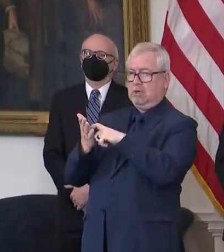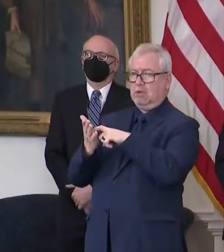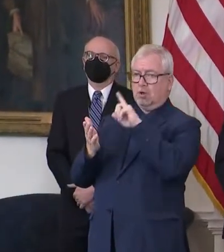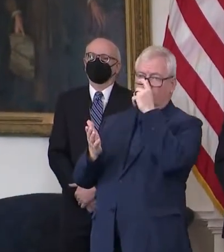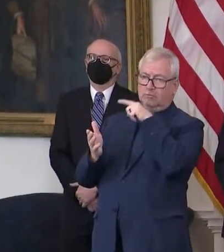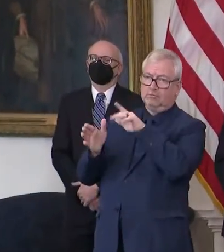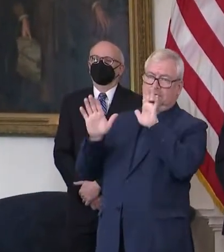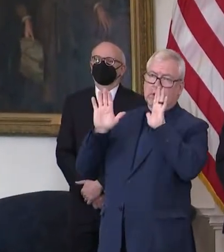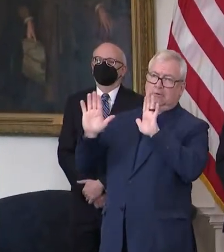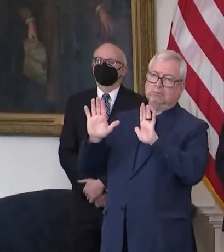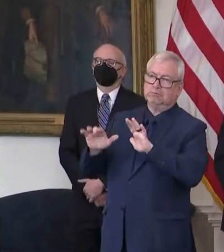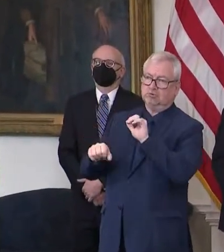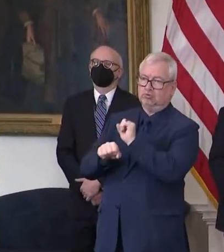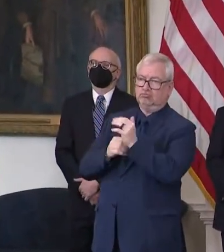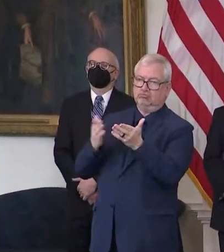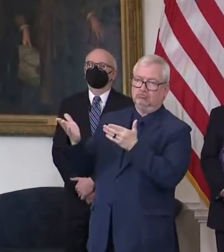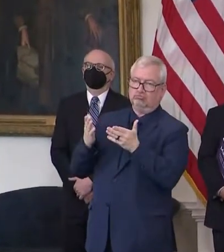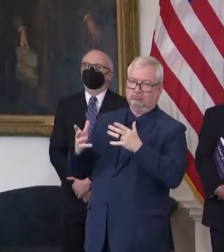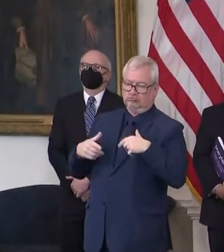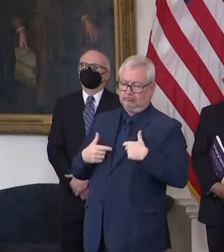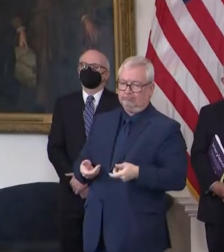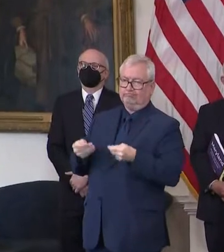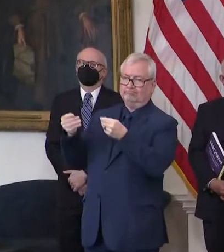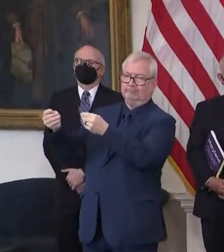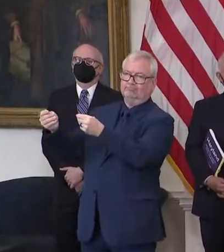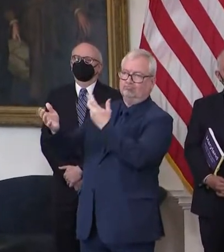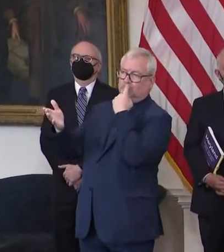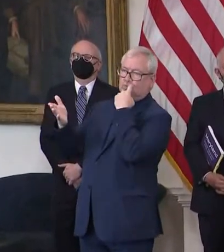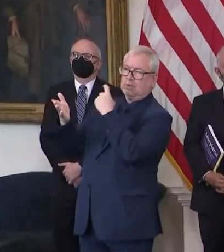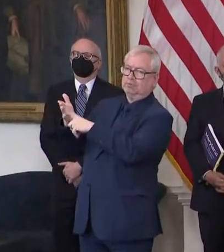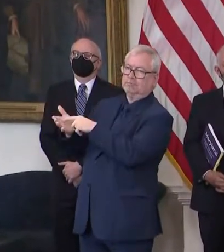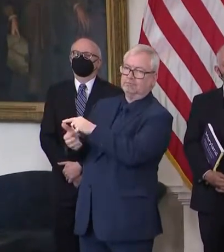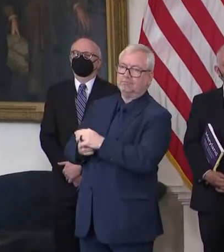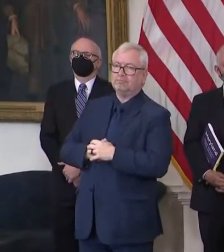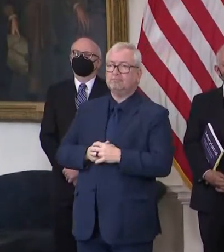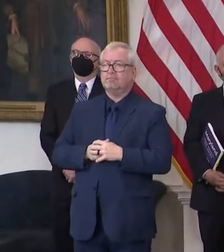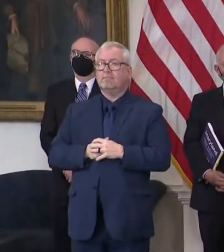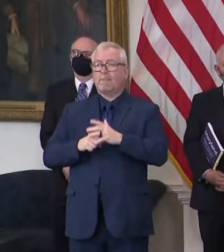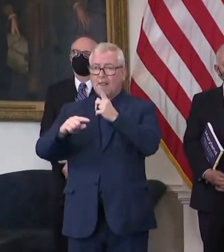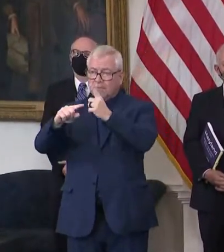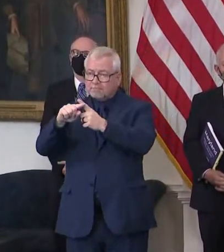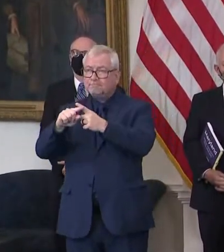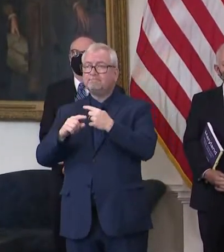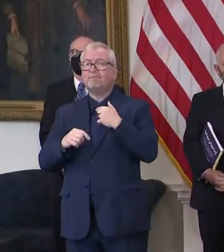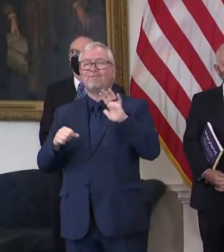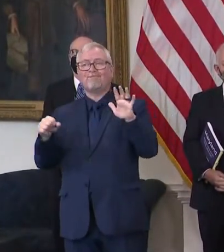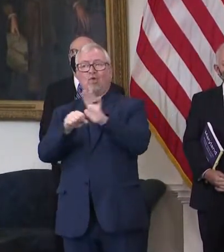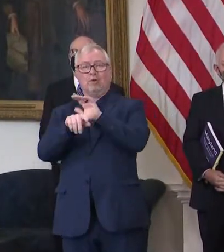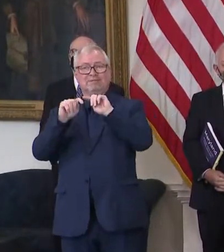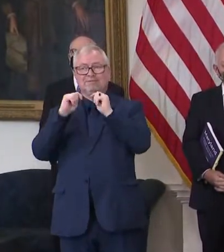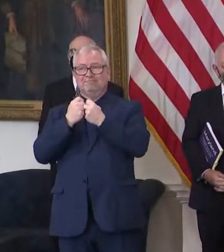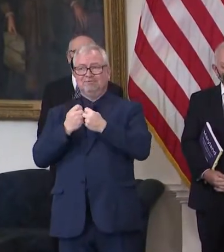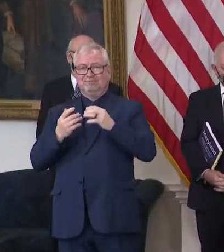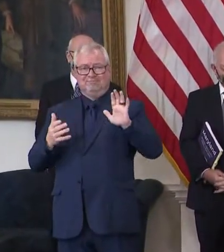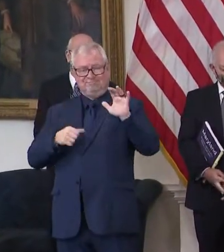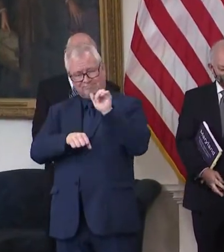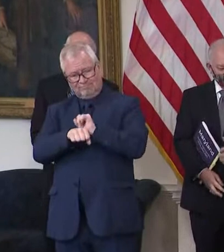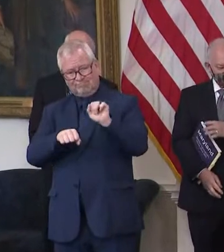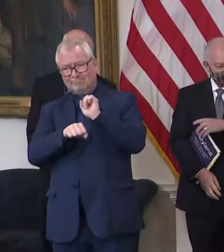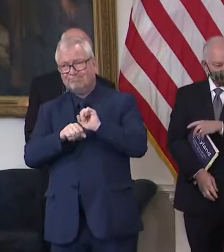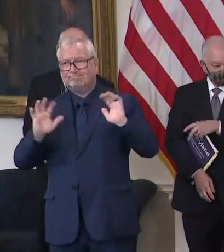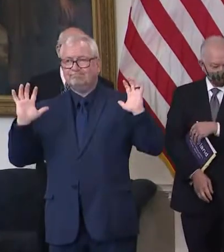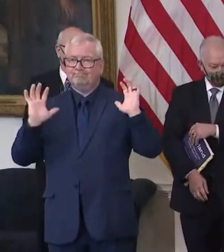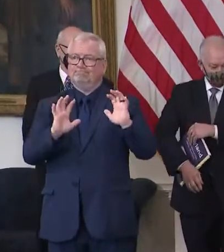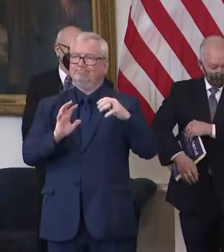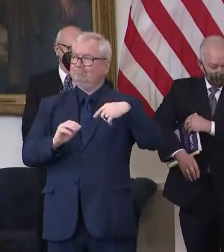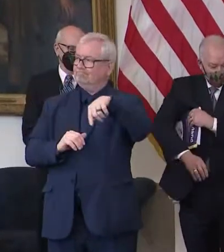extension, to recognize the work that the entire state budget team has done on behalf of Marylanders. Put